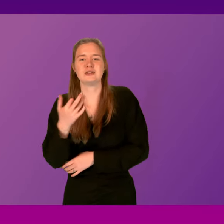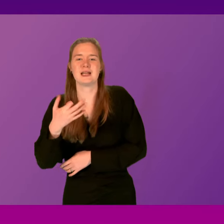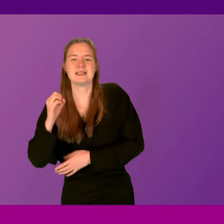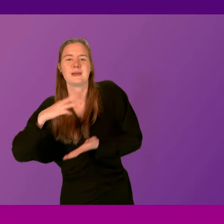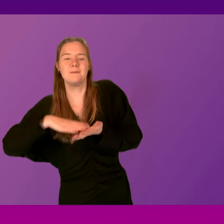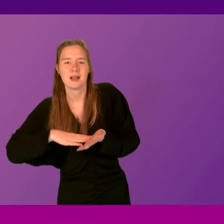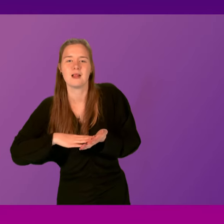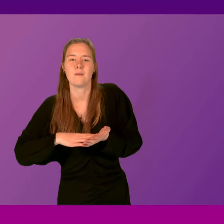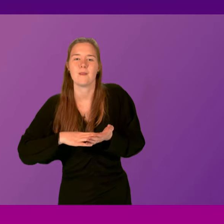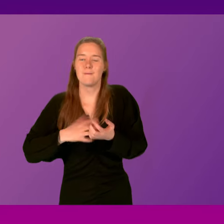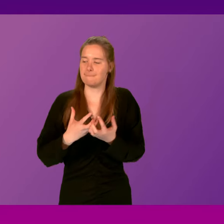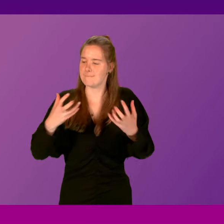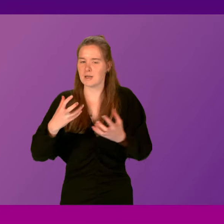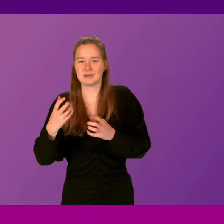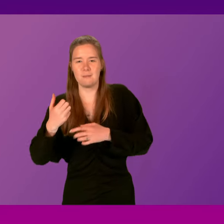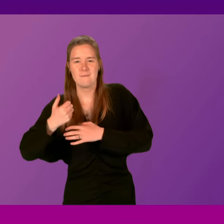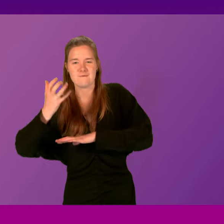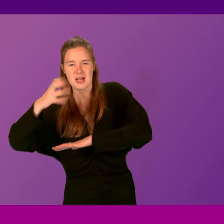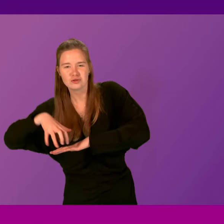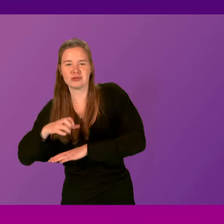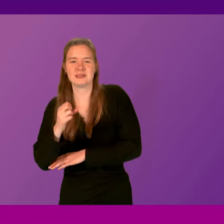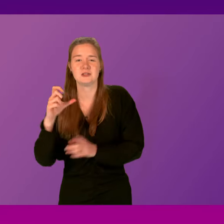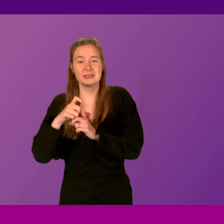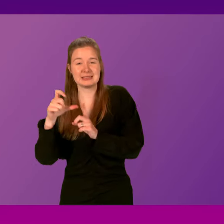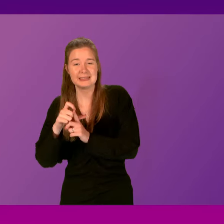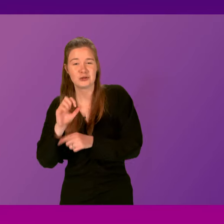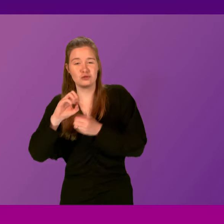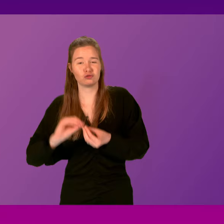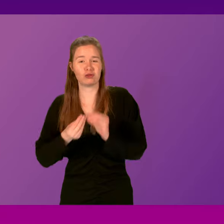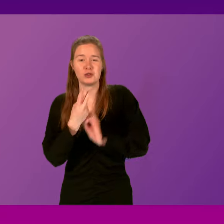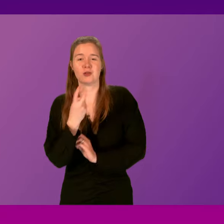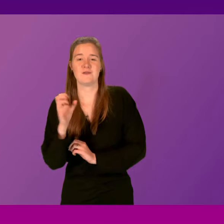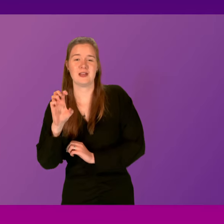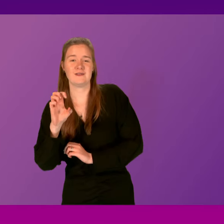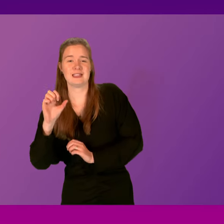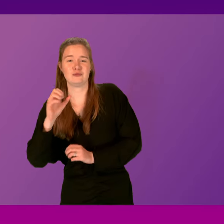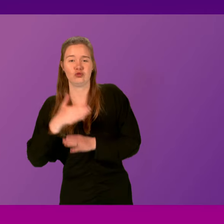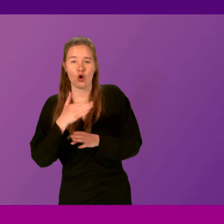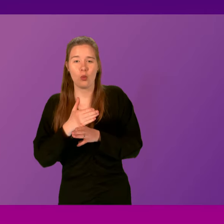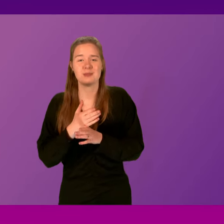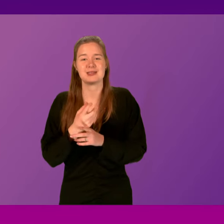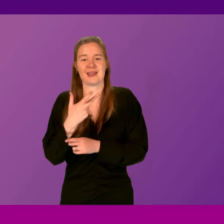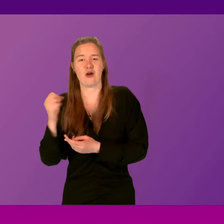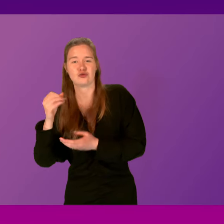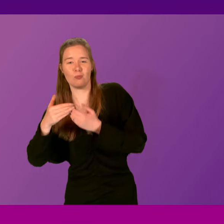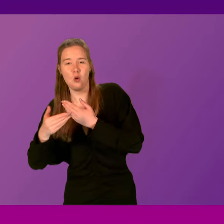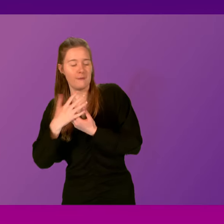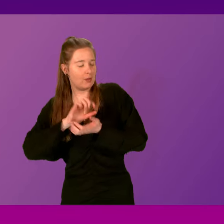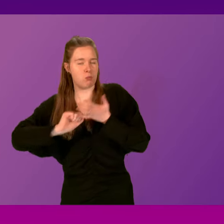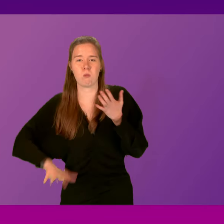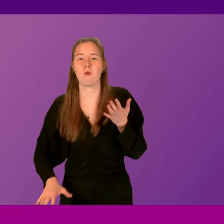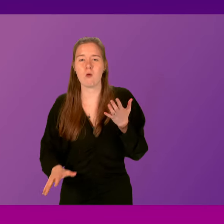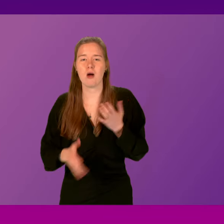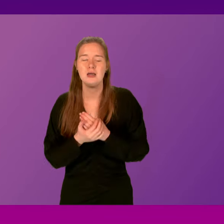mega factory in Dundee, which could create 215 jobs on site and 800 more in the supply chain have been scrapped.